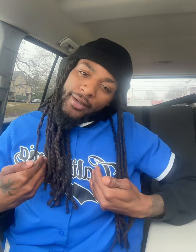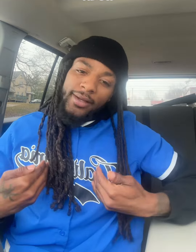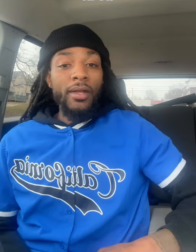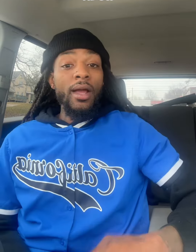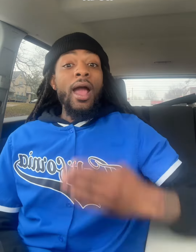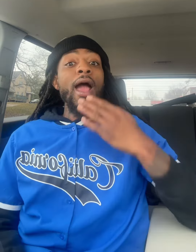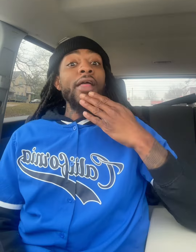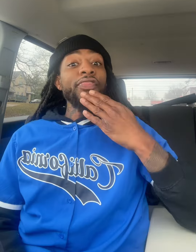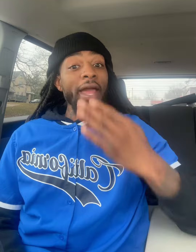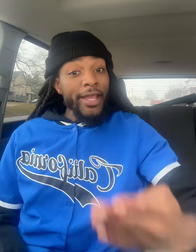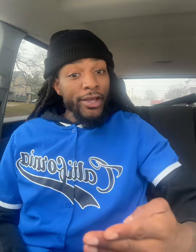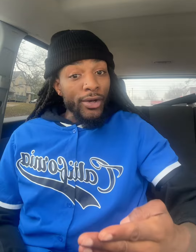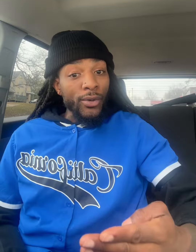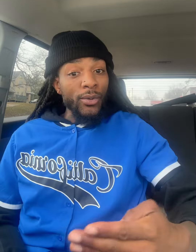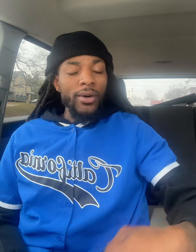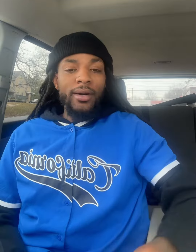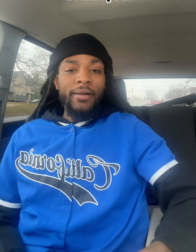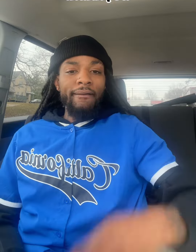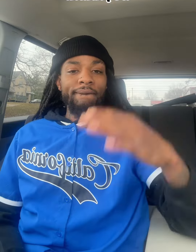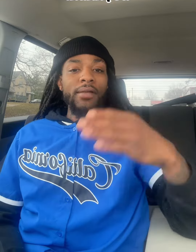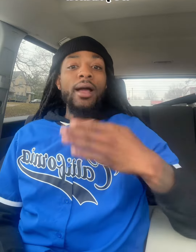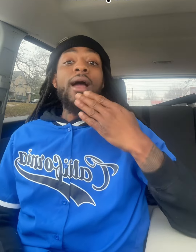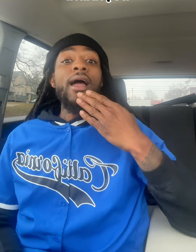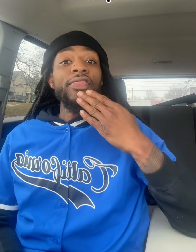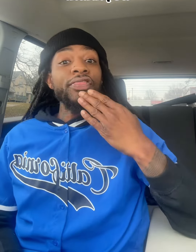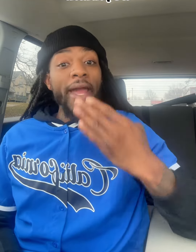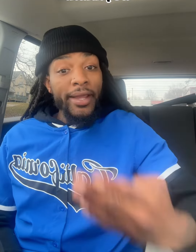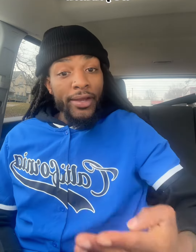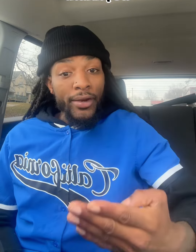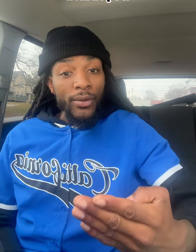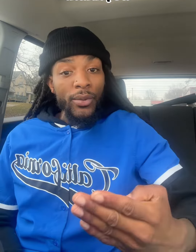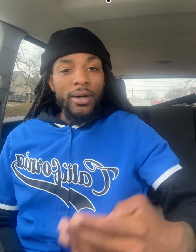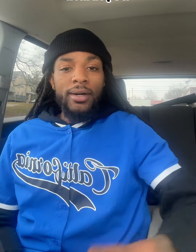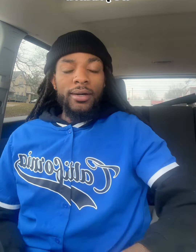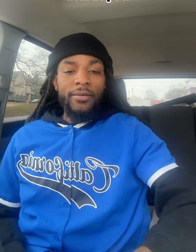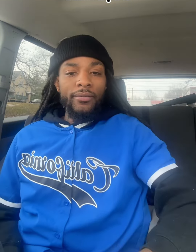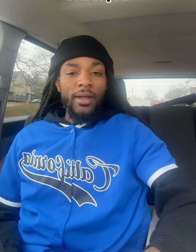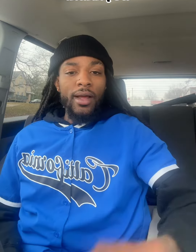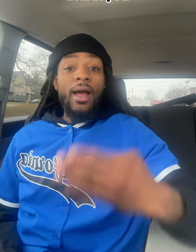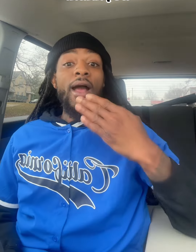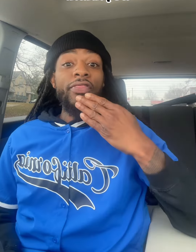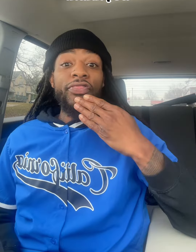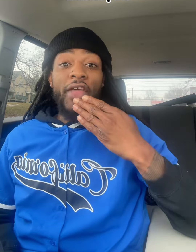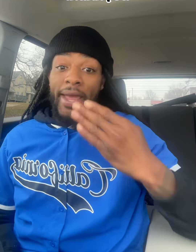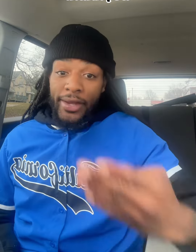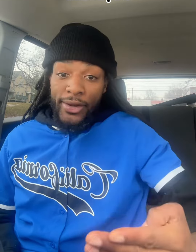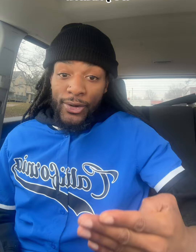Tired you Thank you Thank you